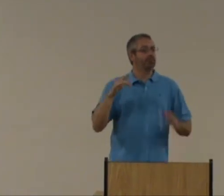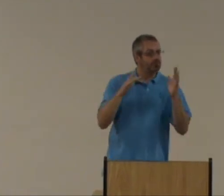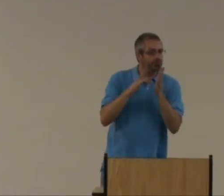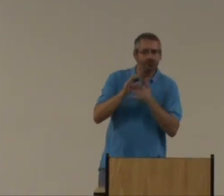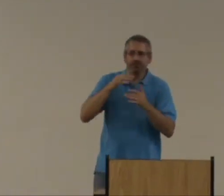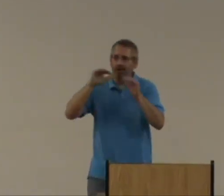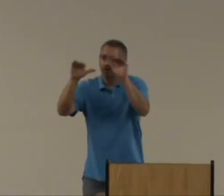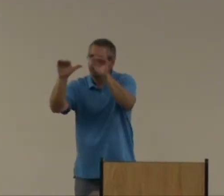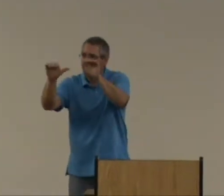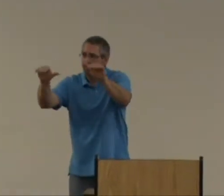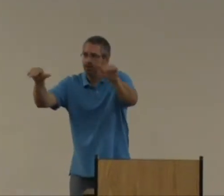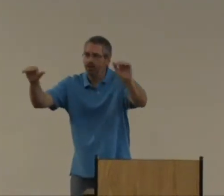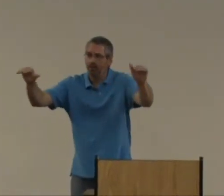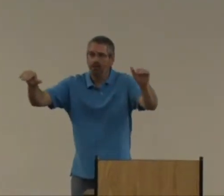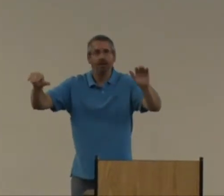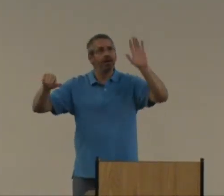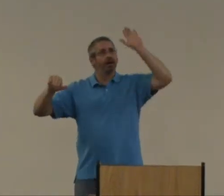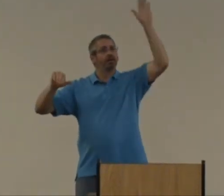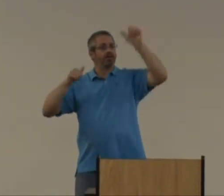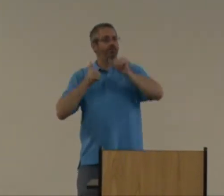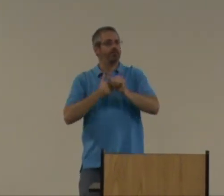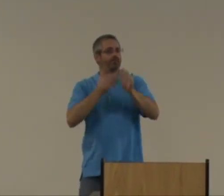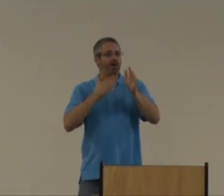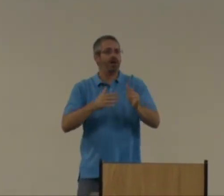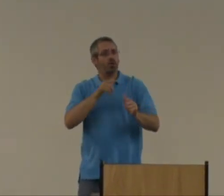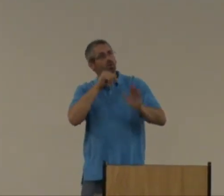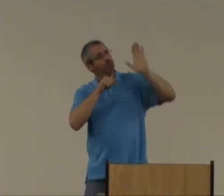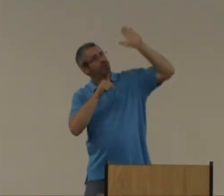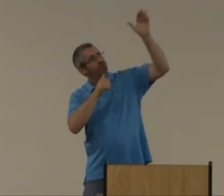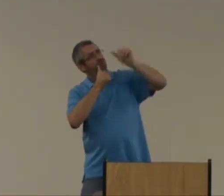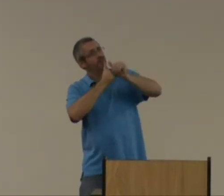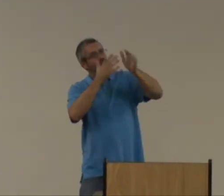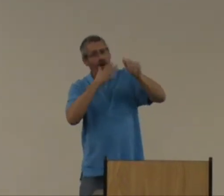to me. he's the same. He's saying, hey. Follow Christ.